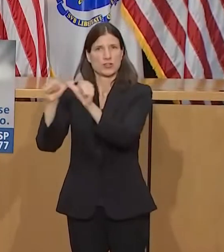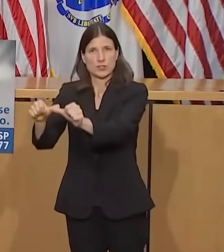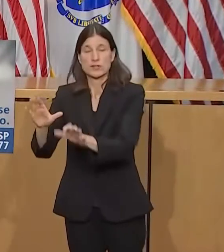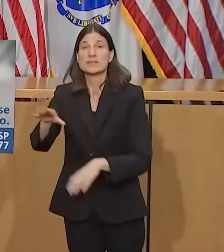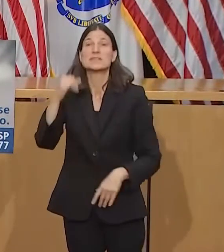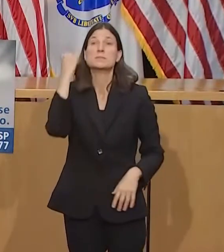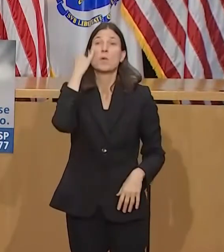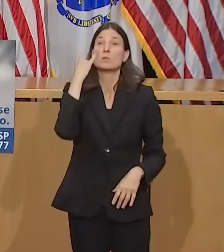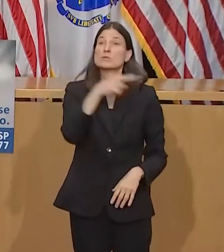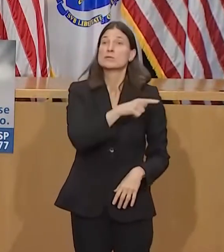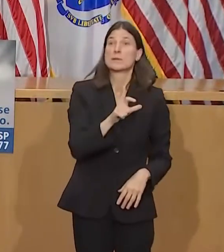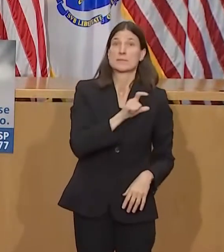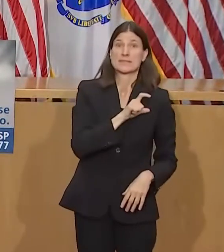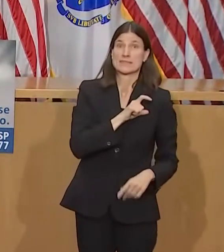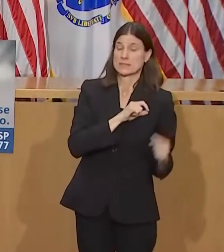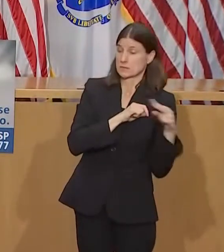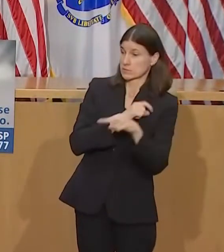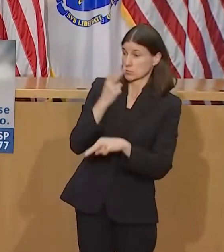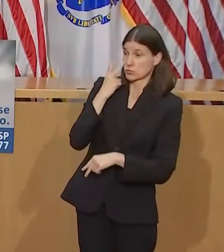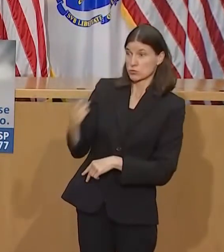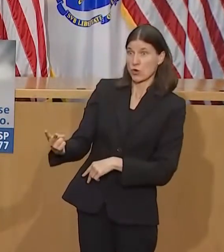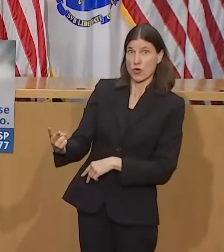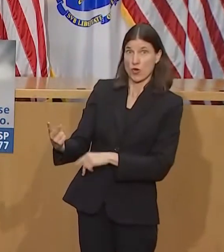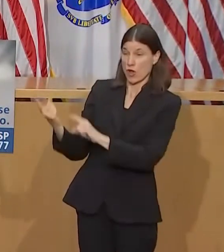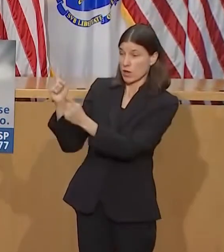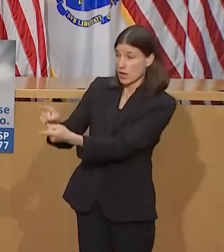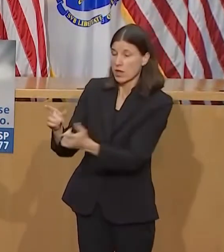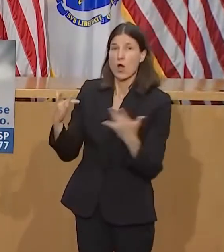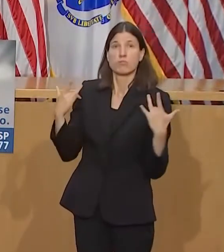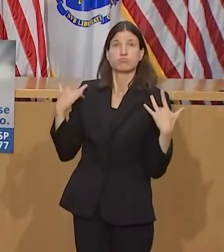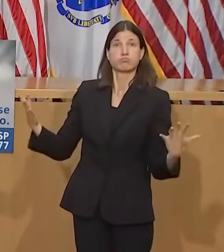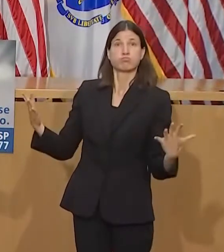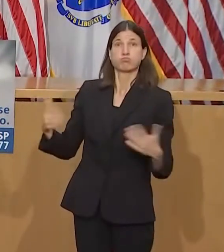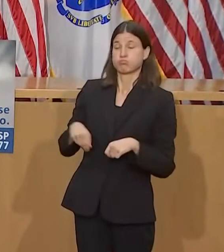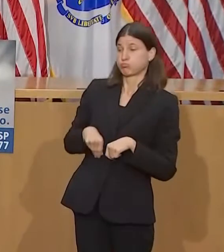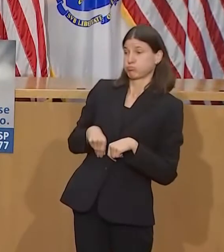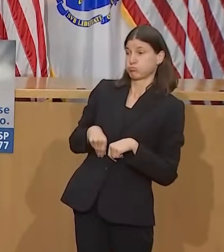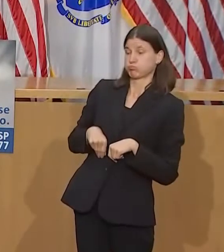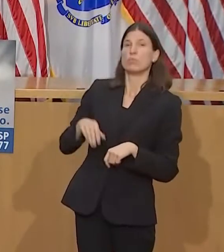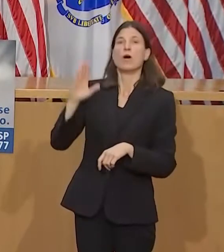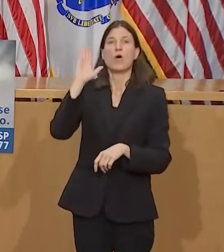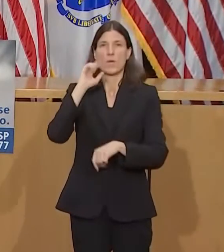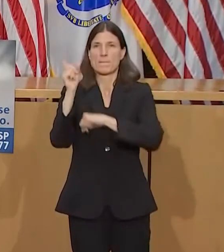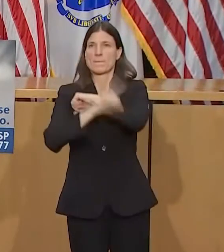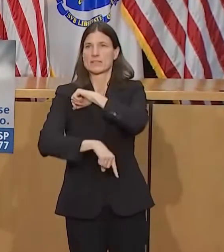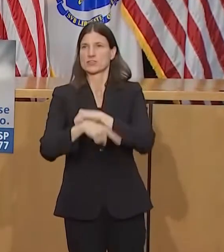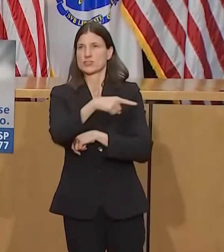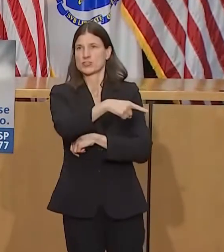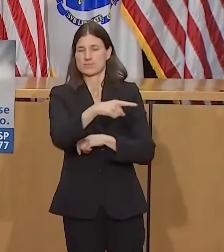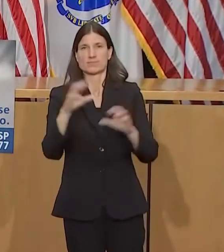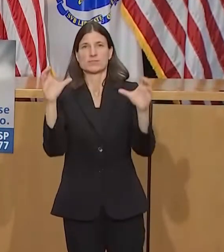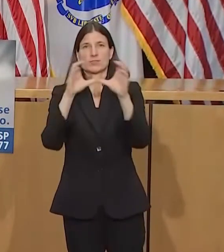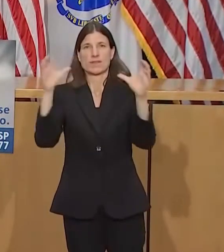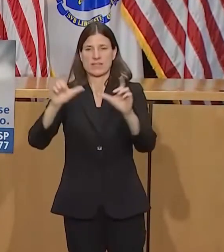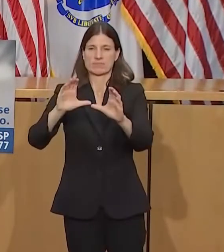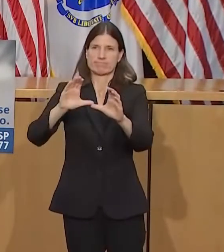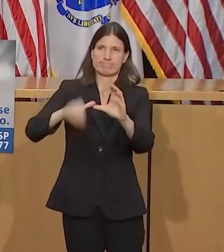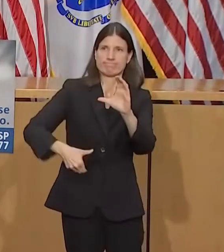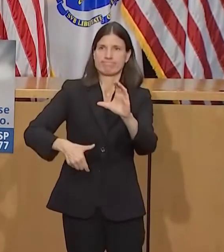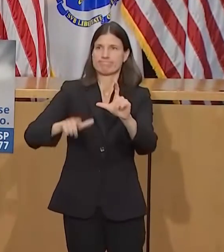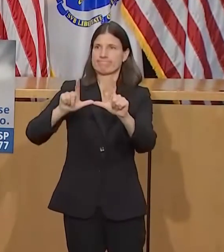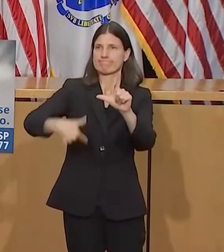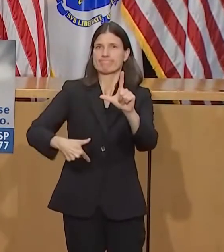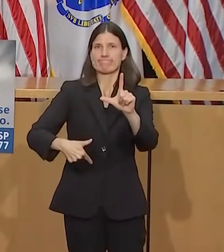And third, it creates incentives for advanced law enforcement training and education, focusing on de-escalation,